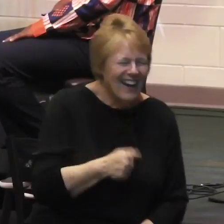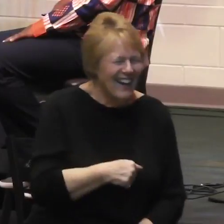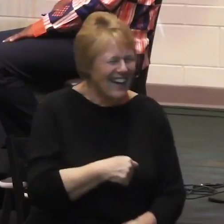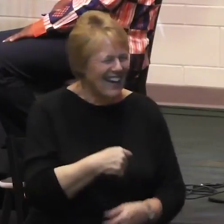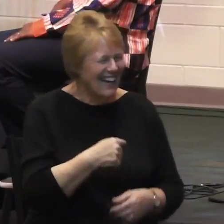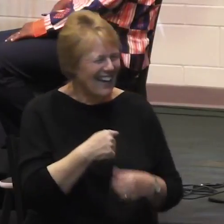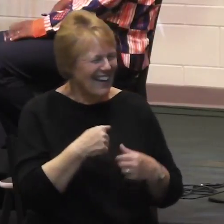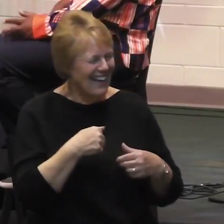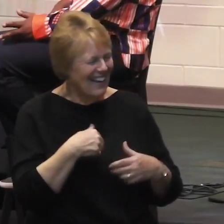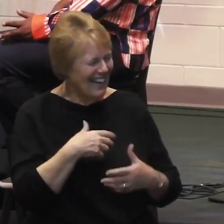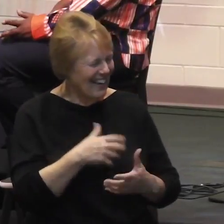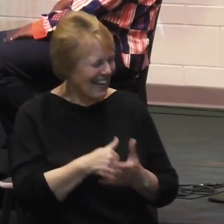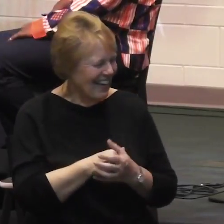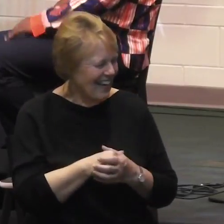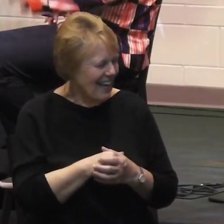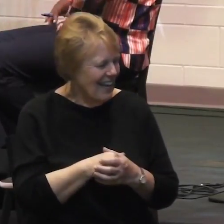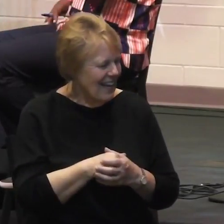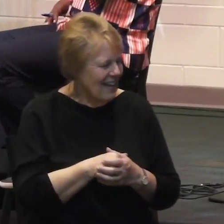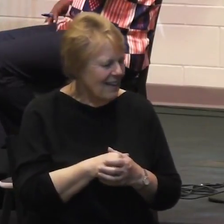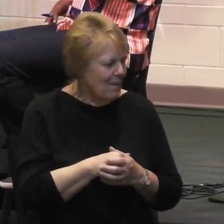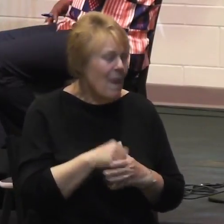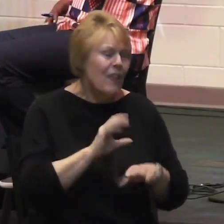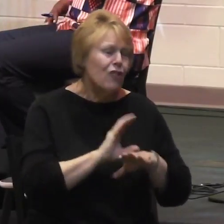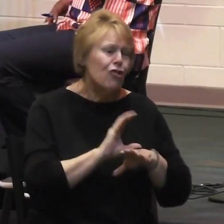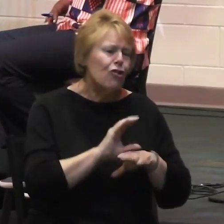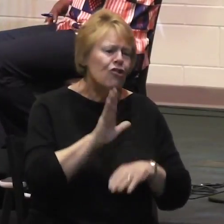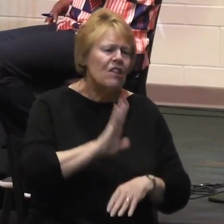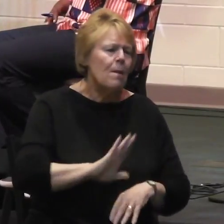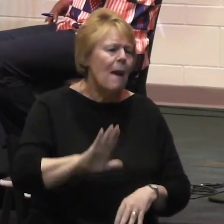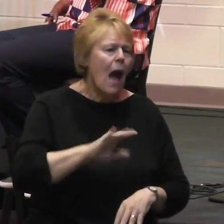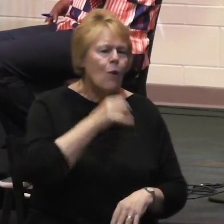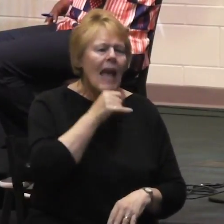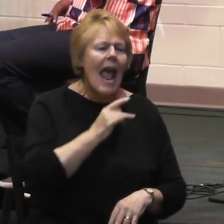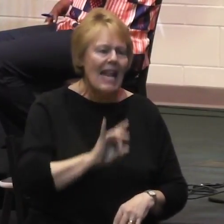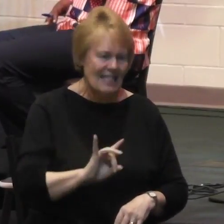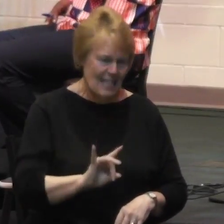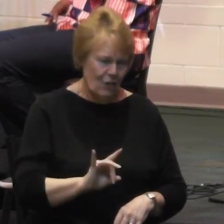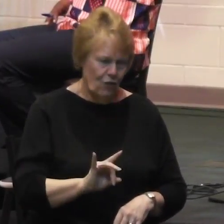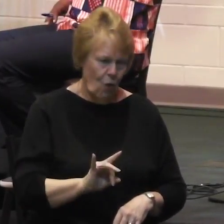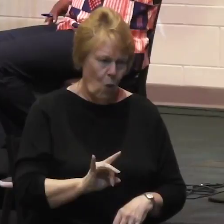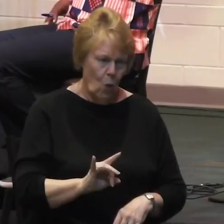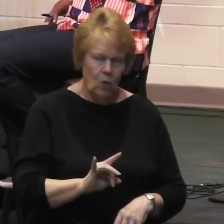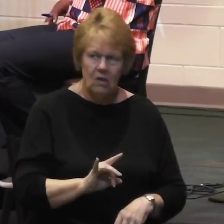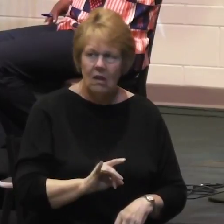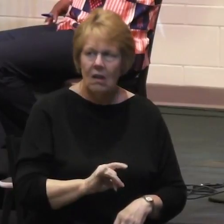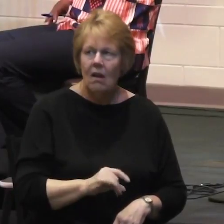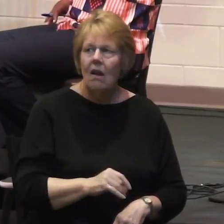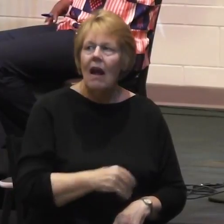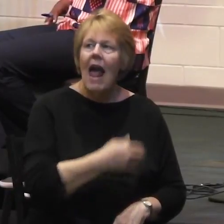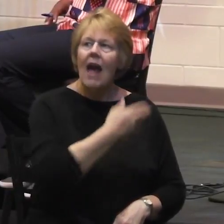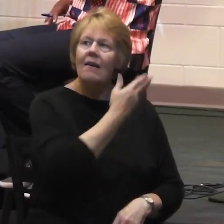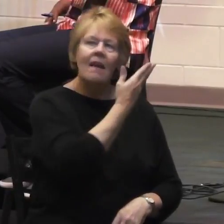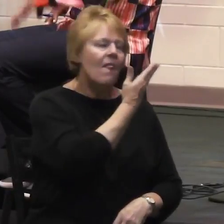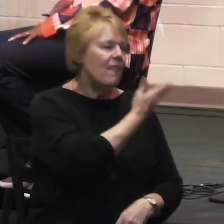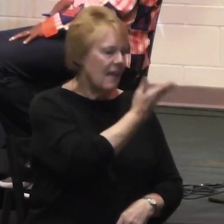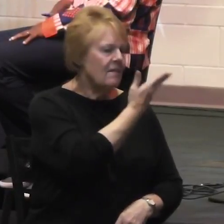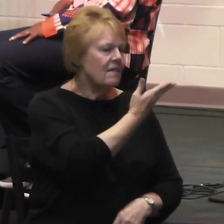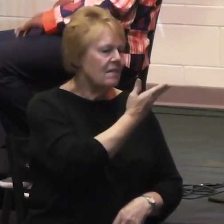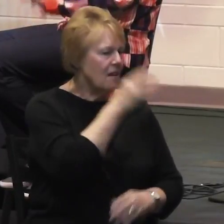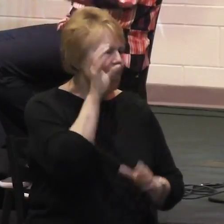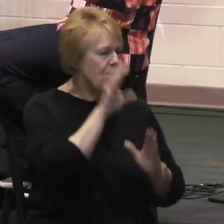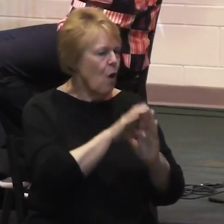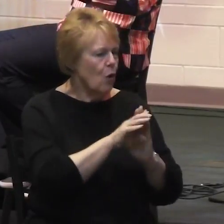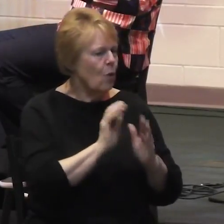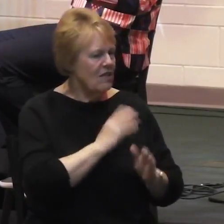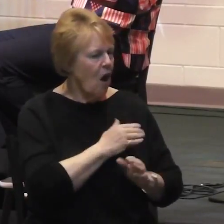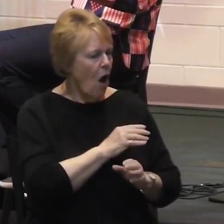But we are about 18 years old. And this is the first location where this photo is taken that LifeSpring Chapel